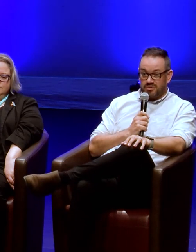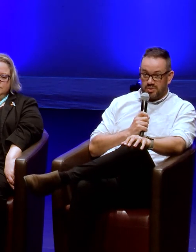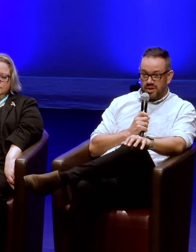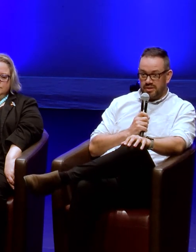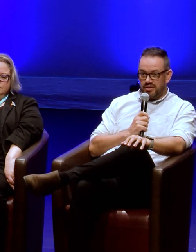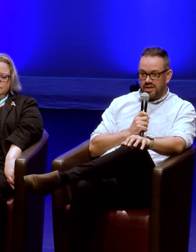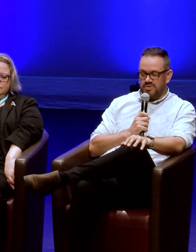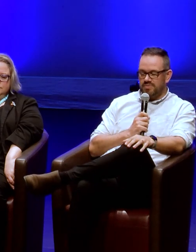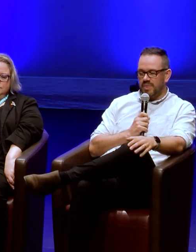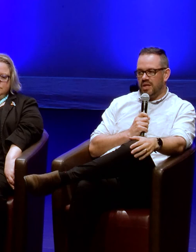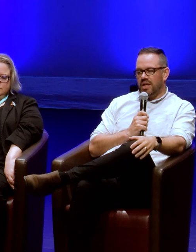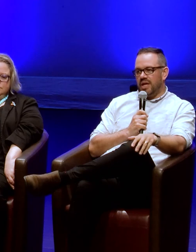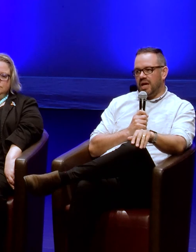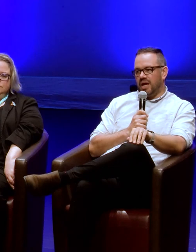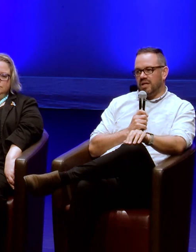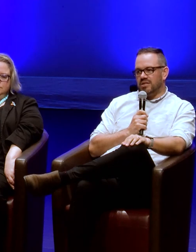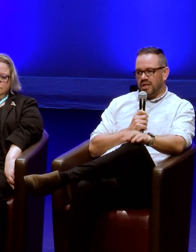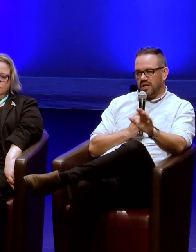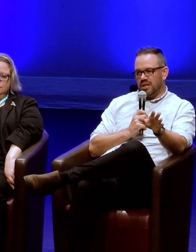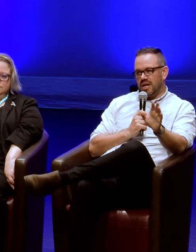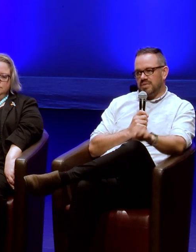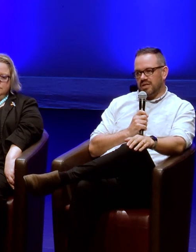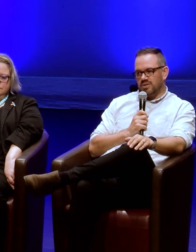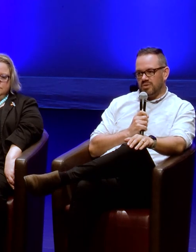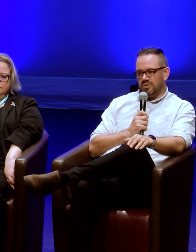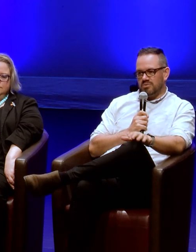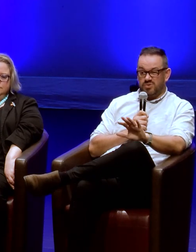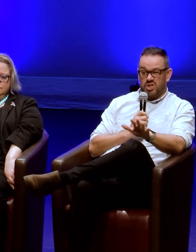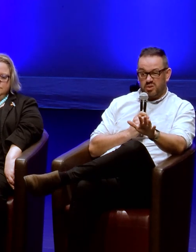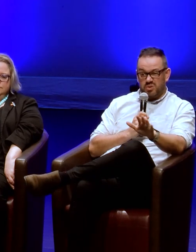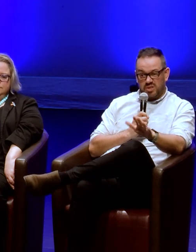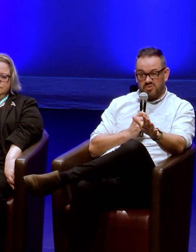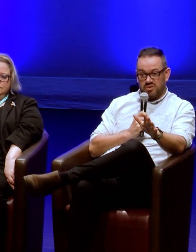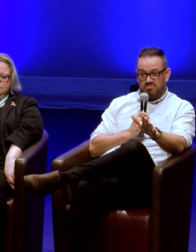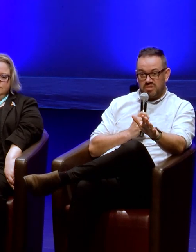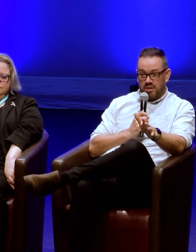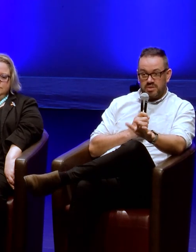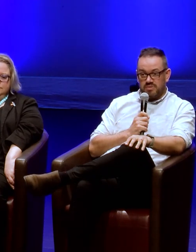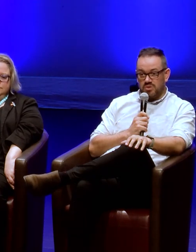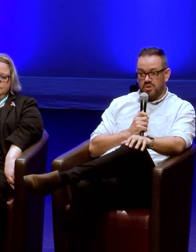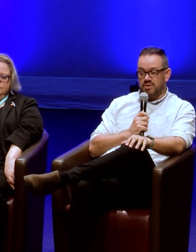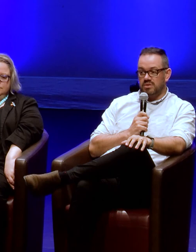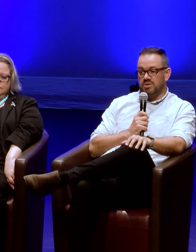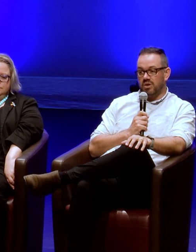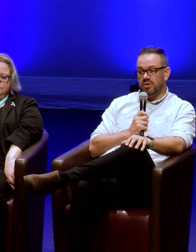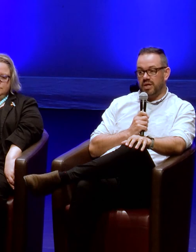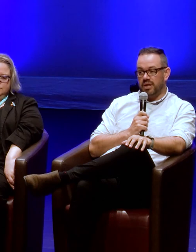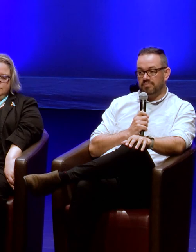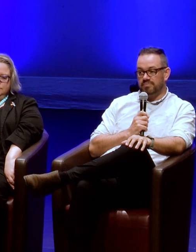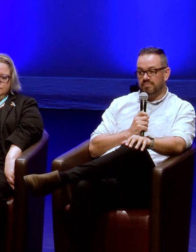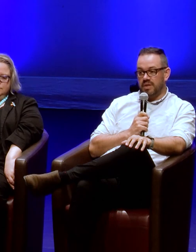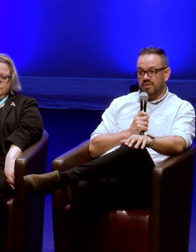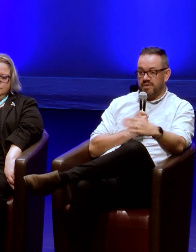care about a story like Leonard Caves. And again, it came down to different channels for different elements of stories. So